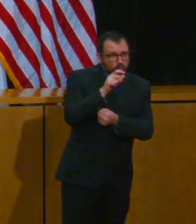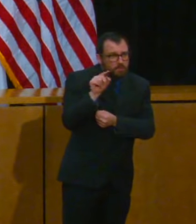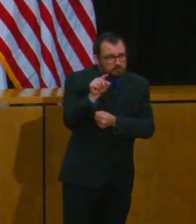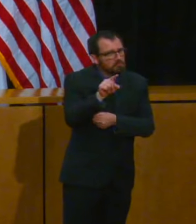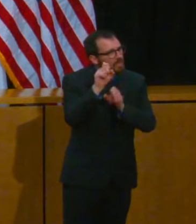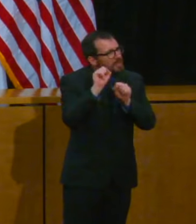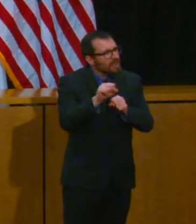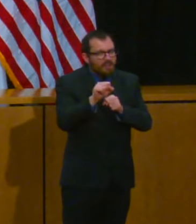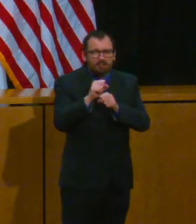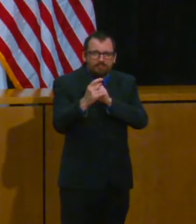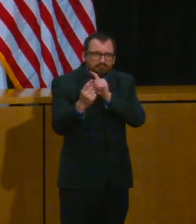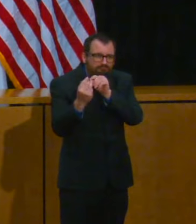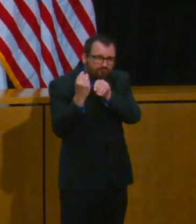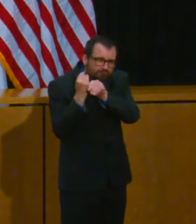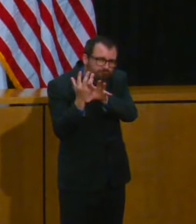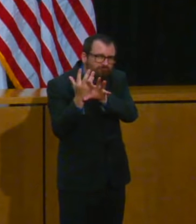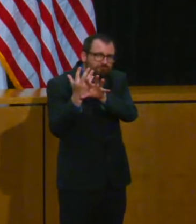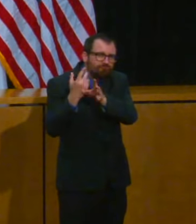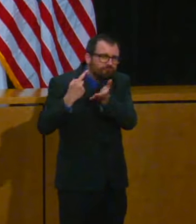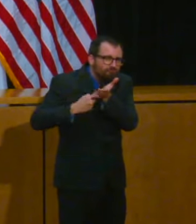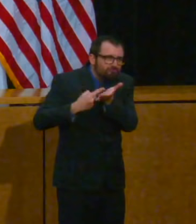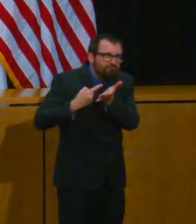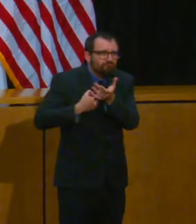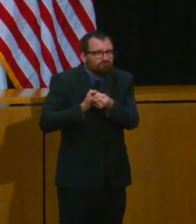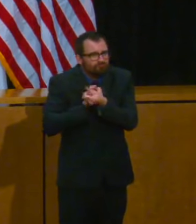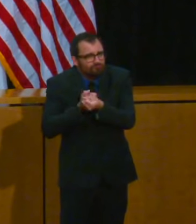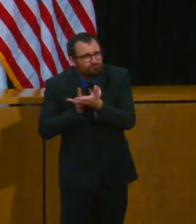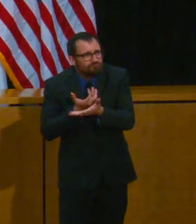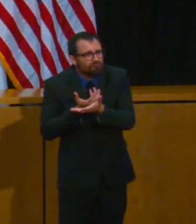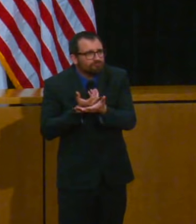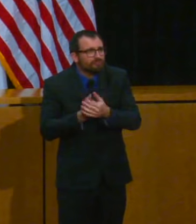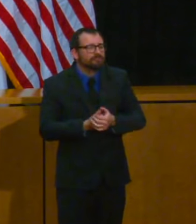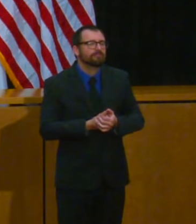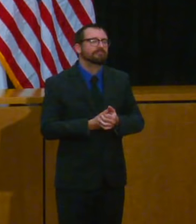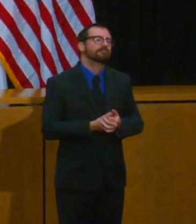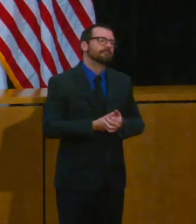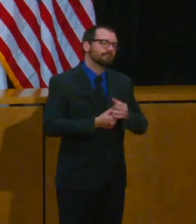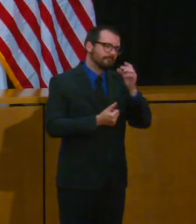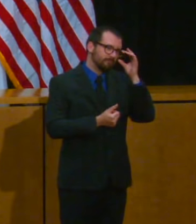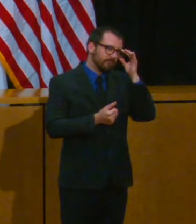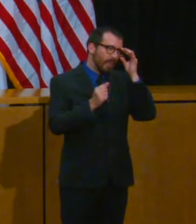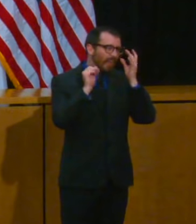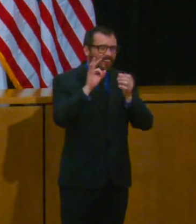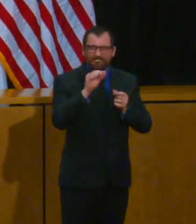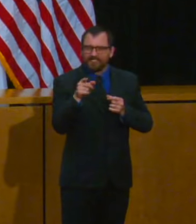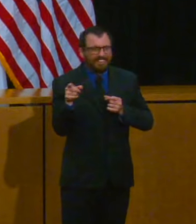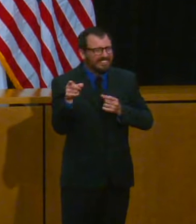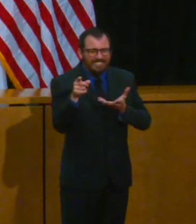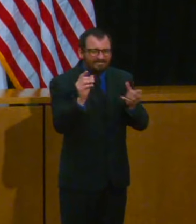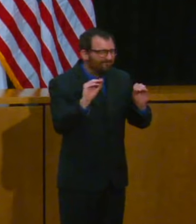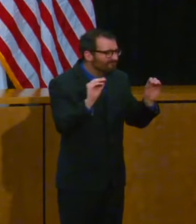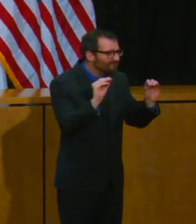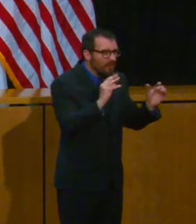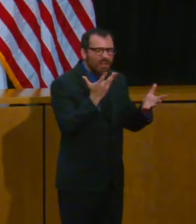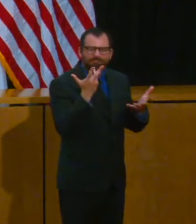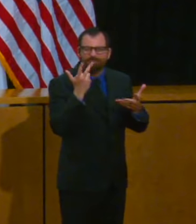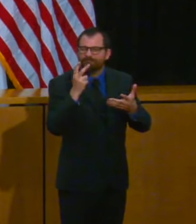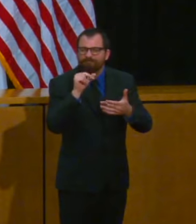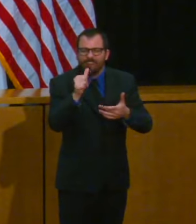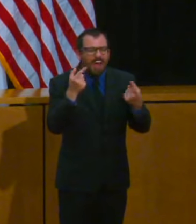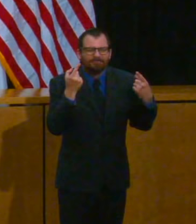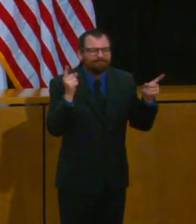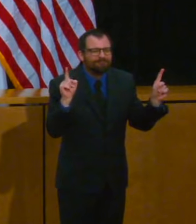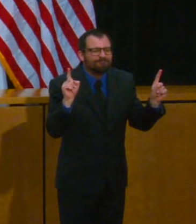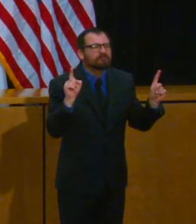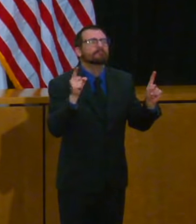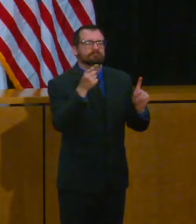you get through your daily life it's very important as we get through this pandemic that we need to take care of ourselves both mentally and